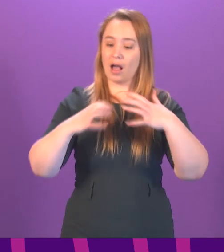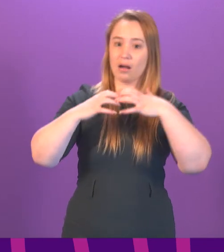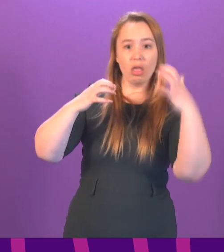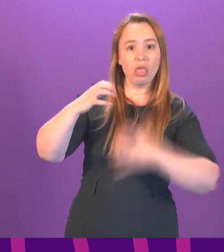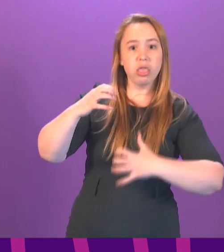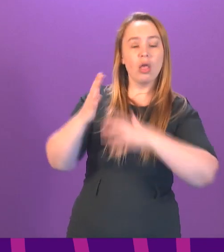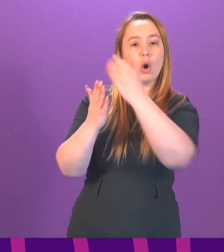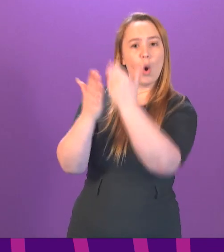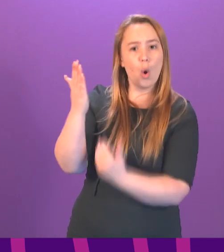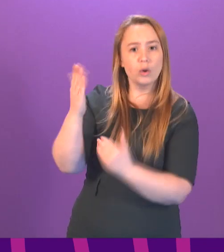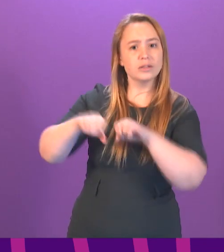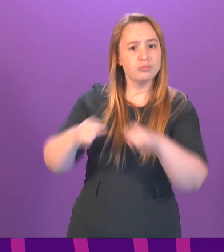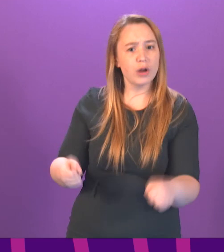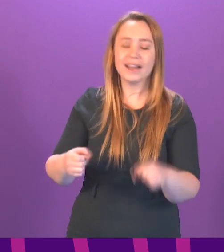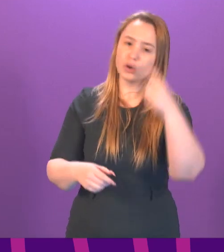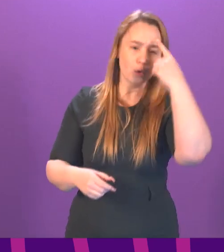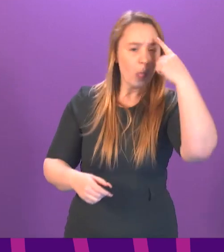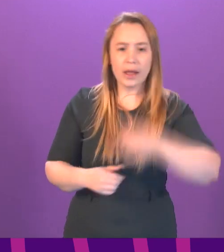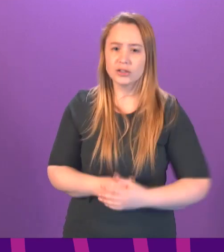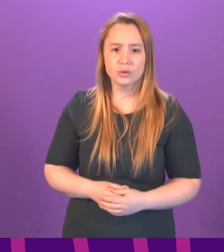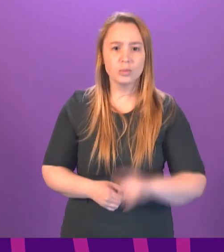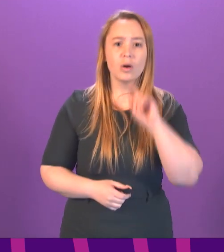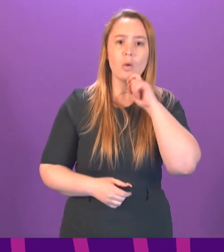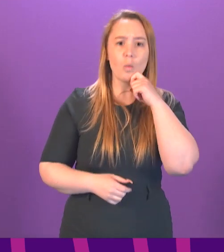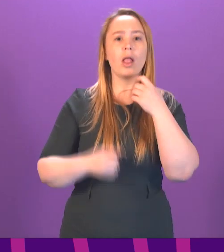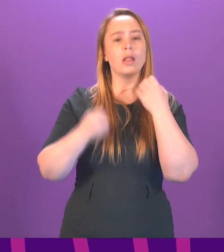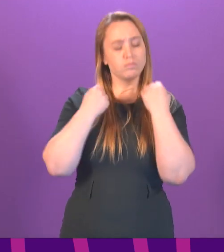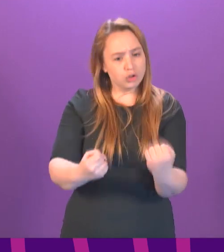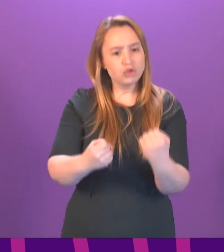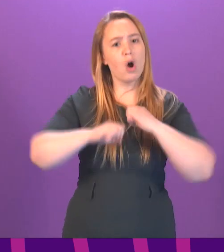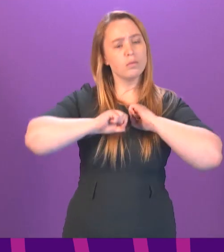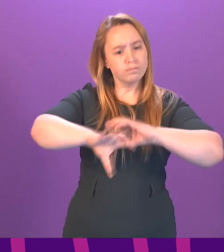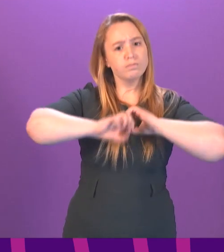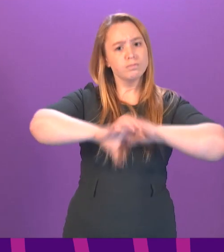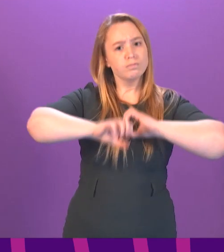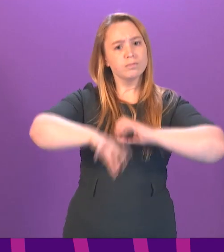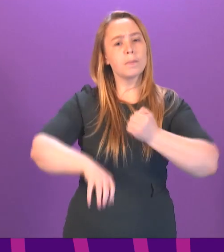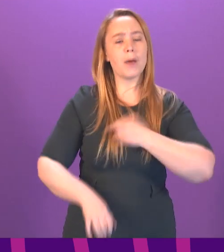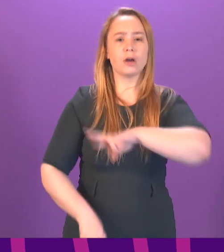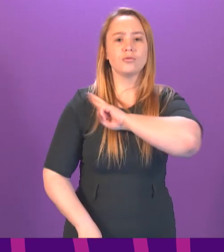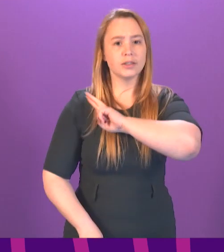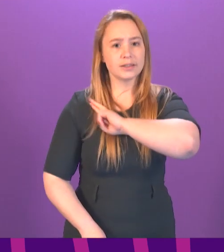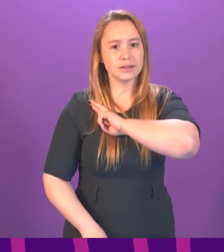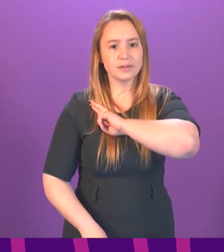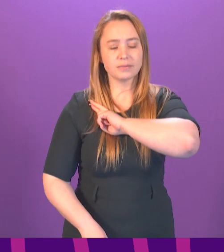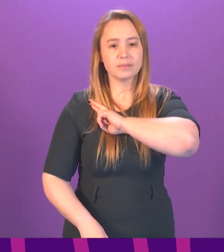ministerial code. I will make that case very, very robustly. And then we will see what the findings